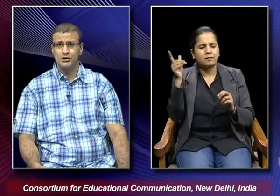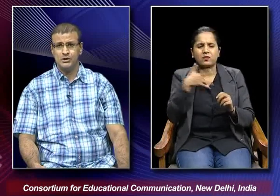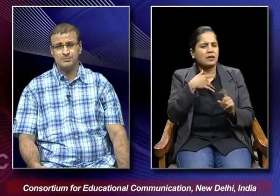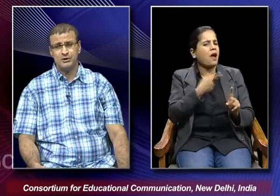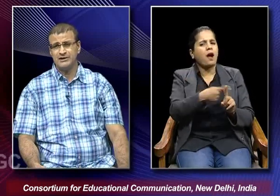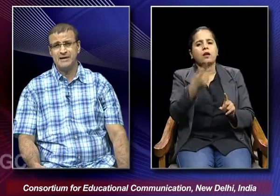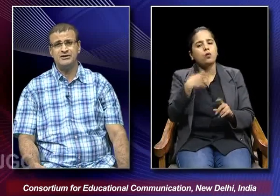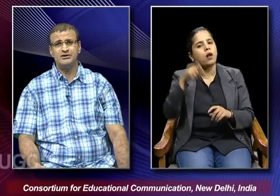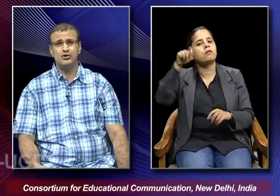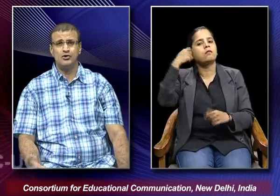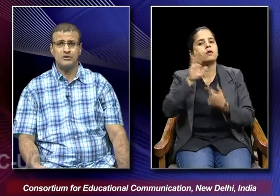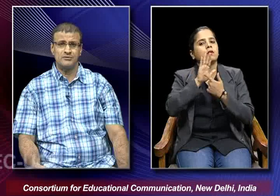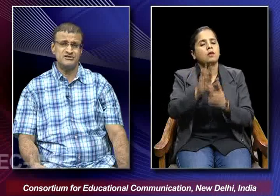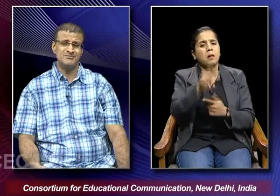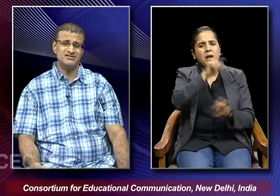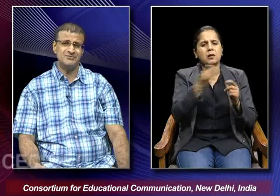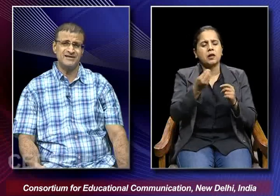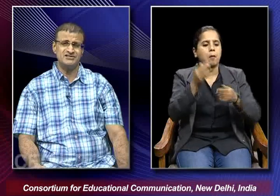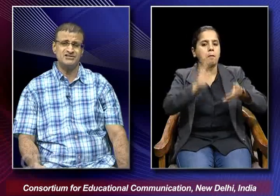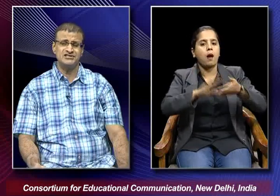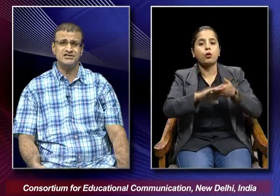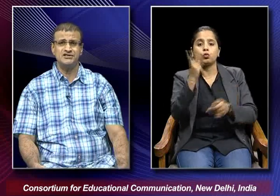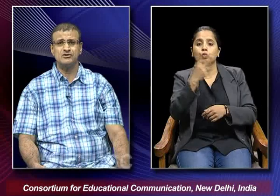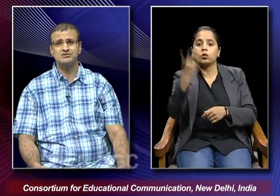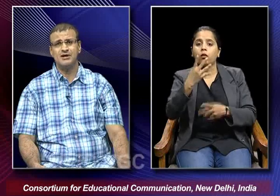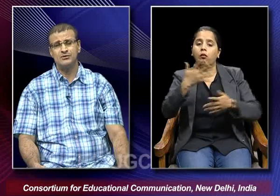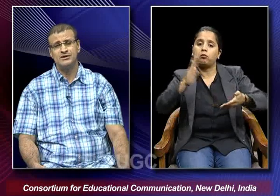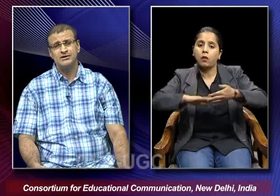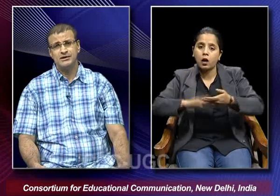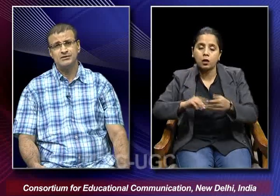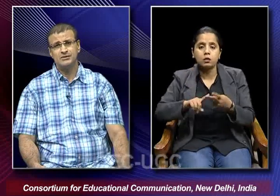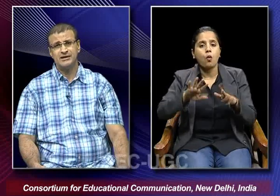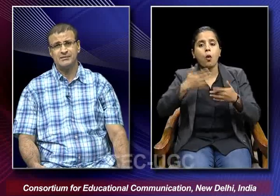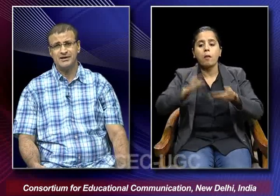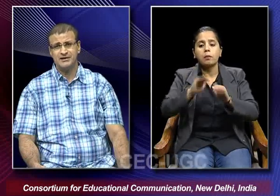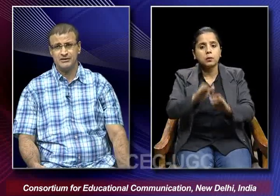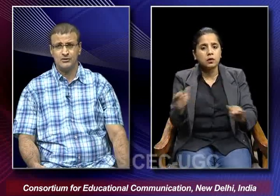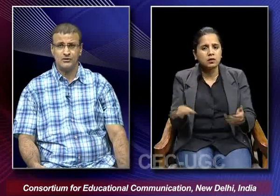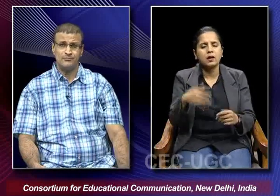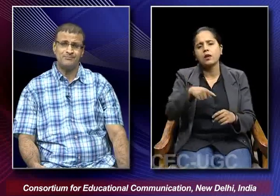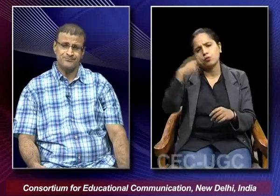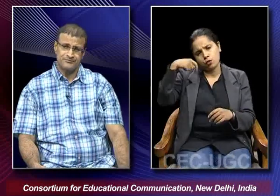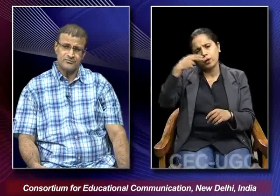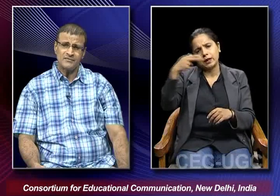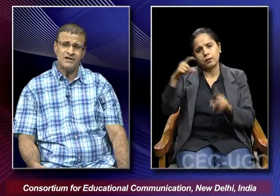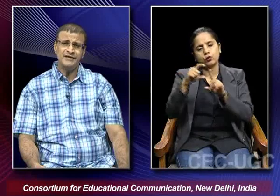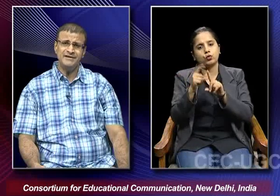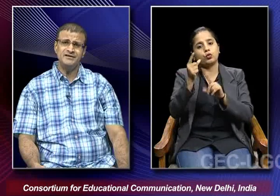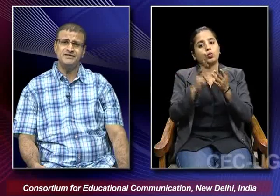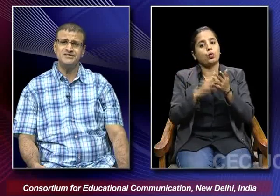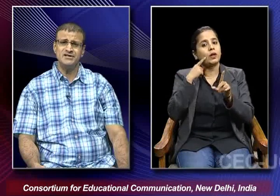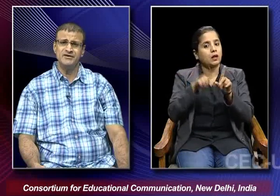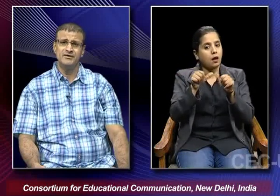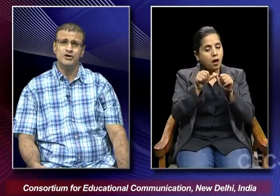polygamy or mismatched marriages as he talks about in Dunia Namane or in